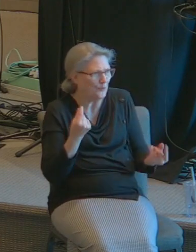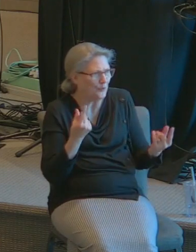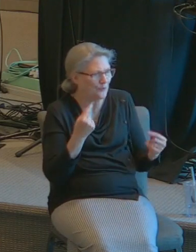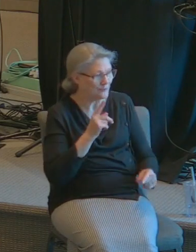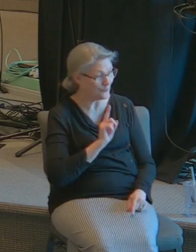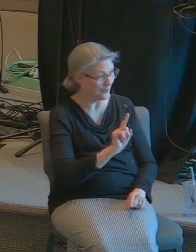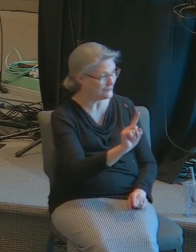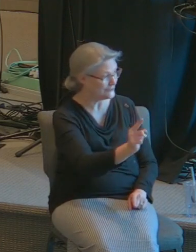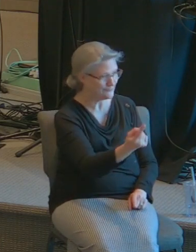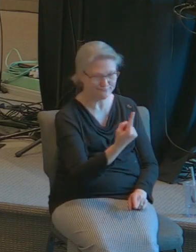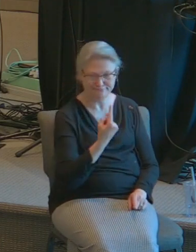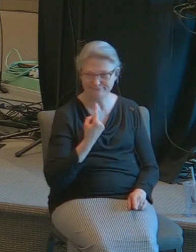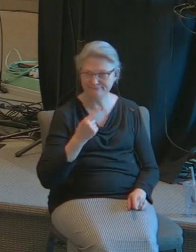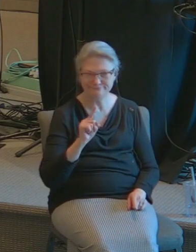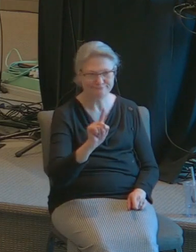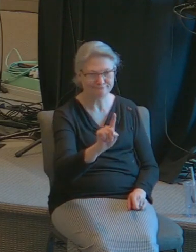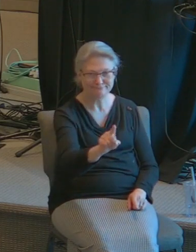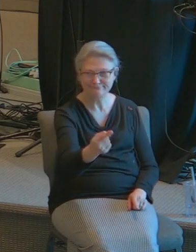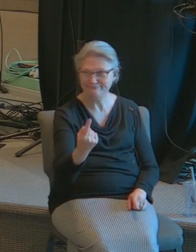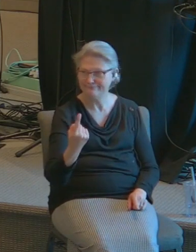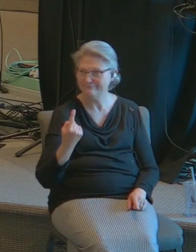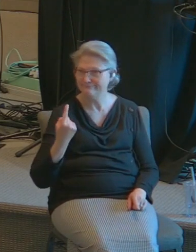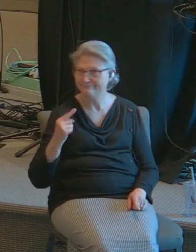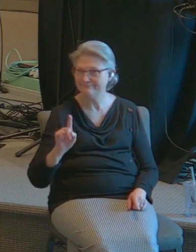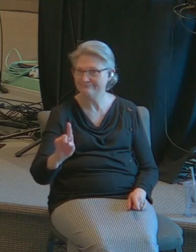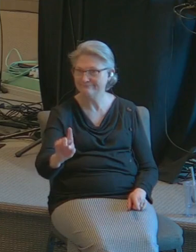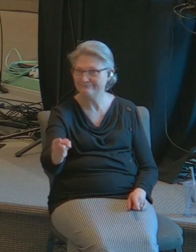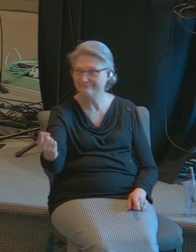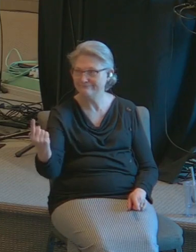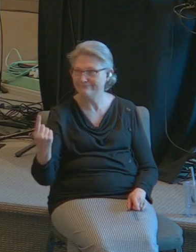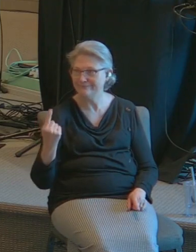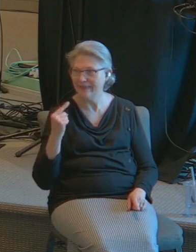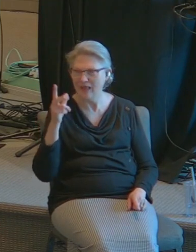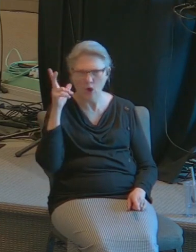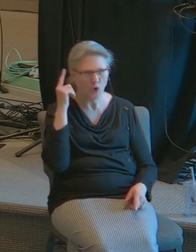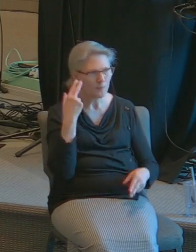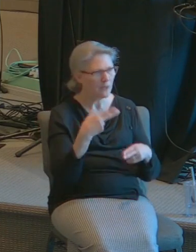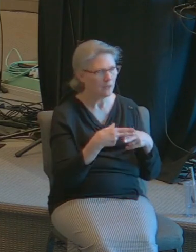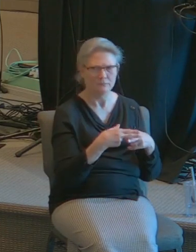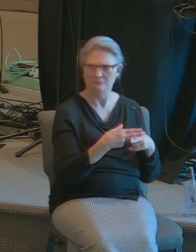and after a few minutes I heard my name